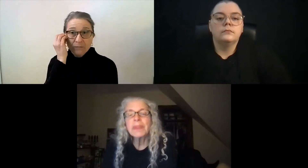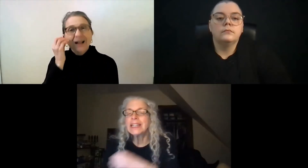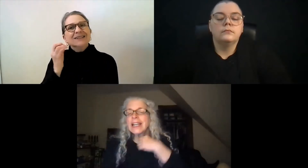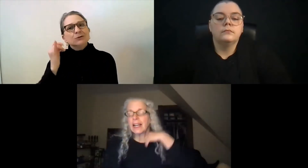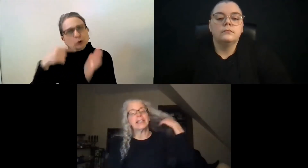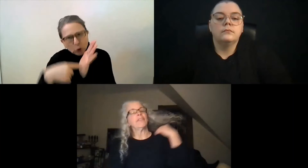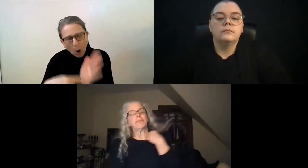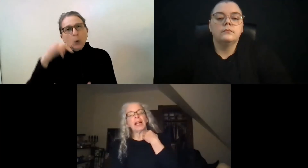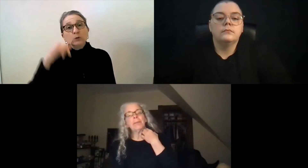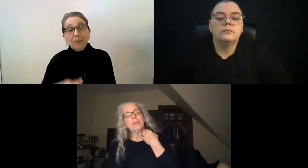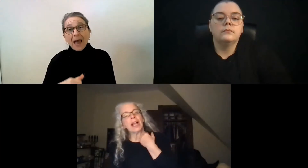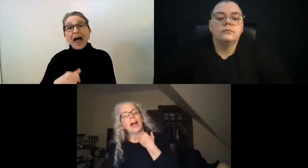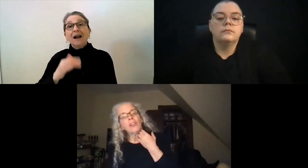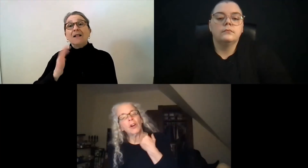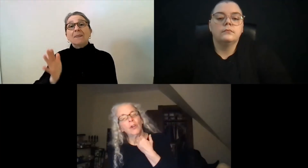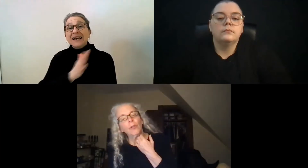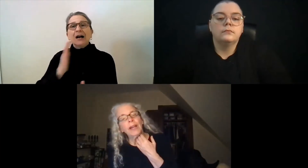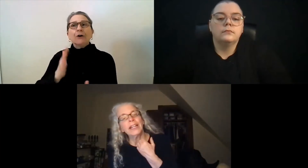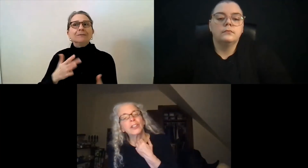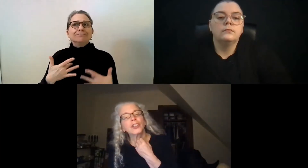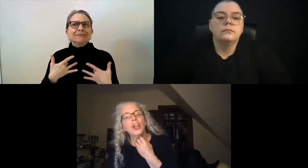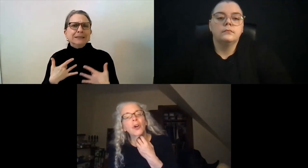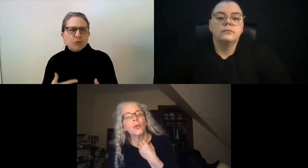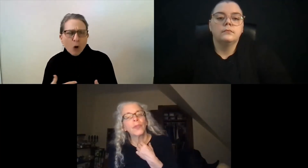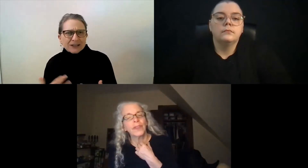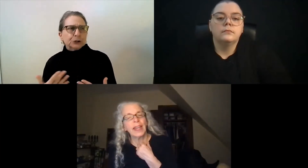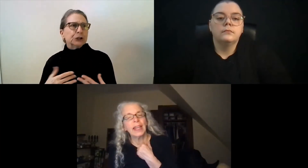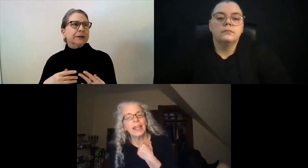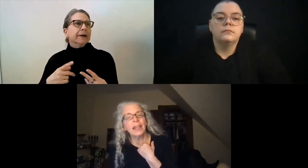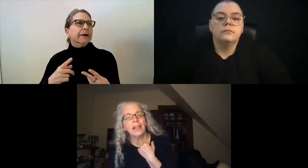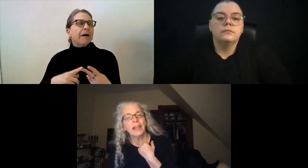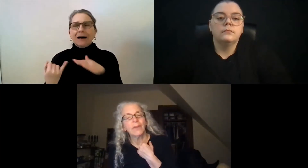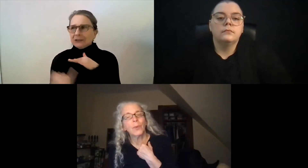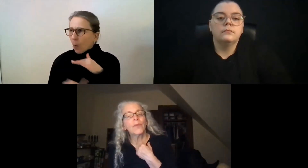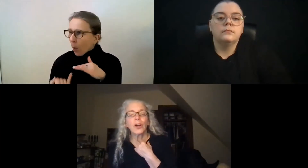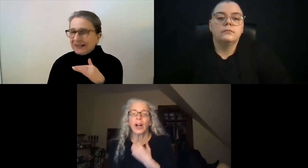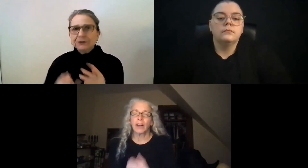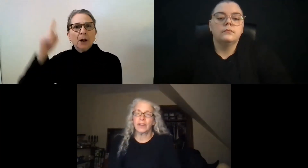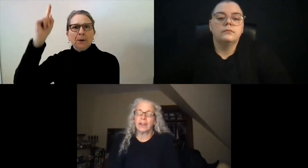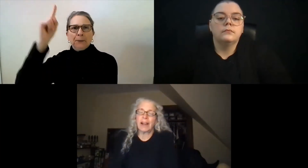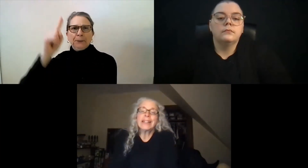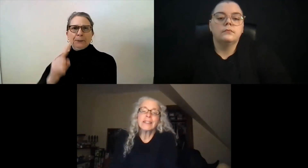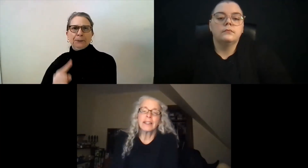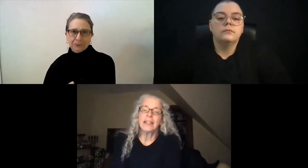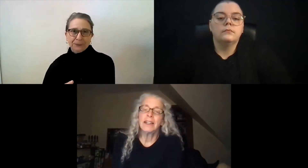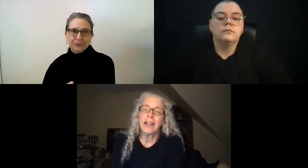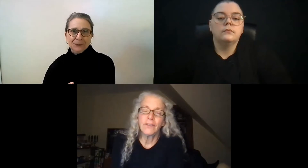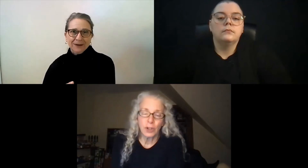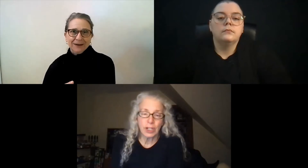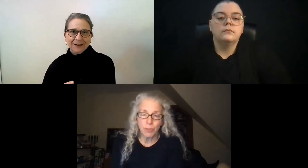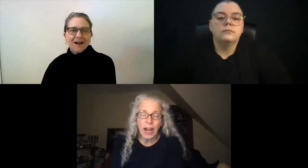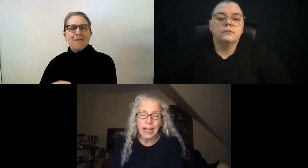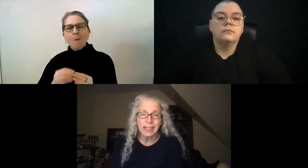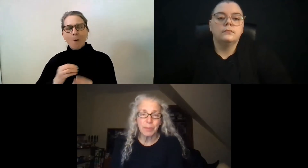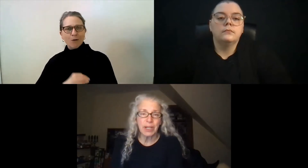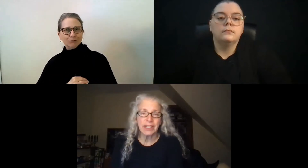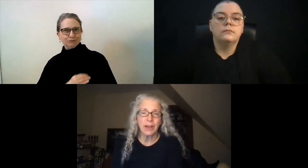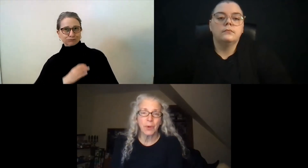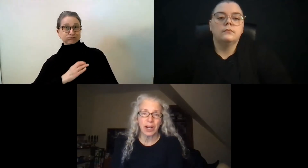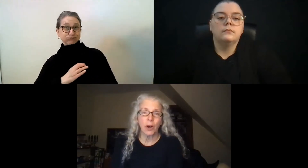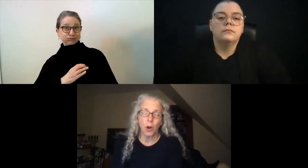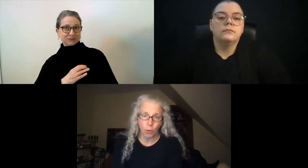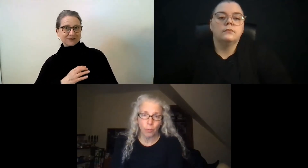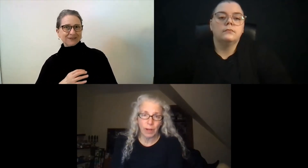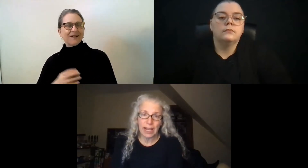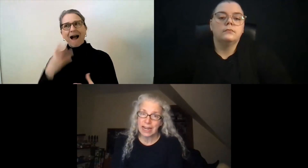Something to get deaf-blind people out of the home and to show that they were very often isolated and very depressed because